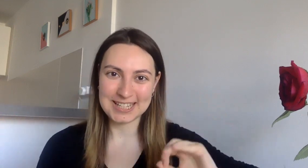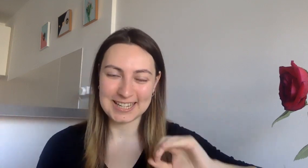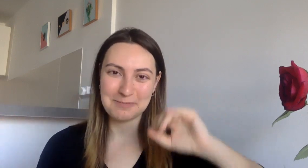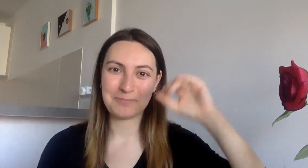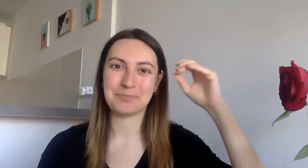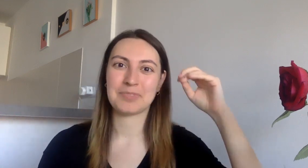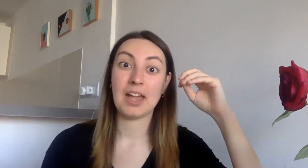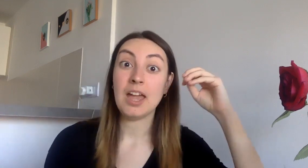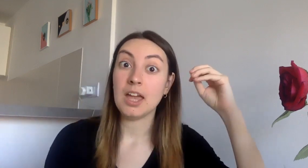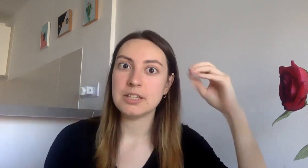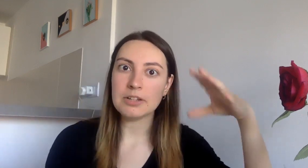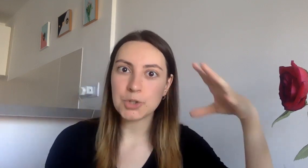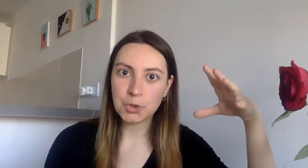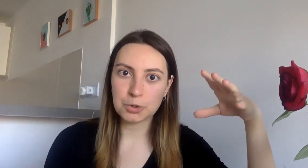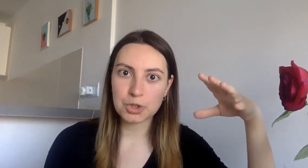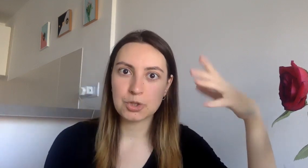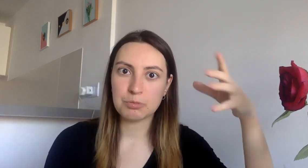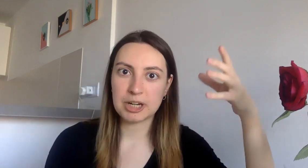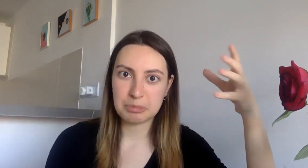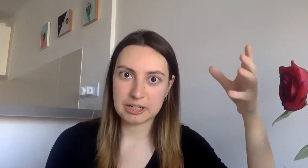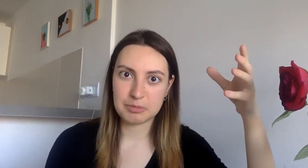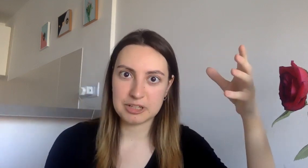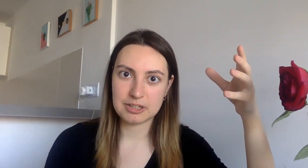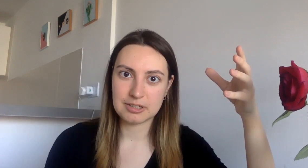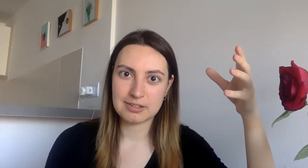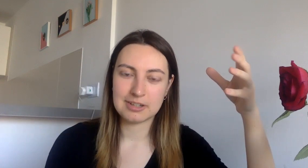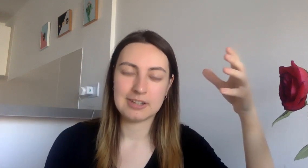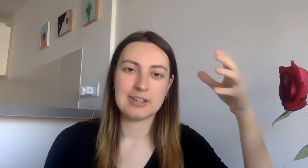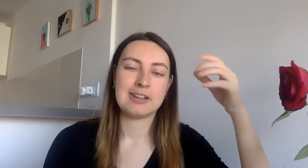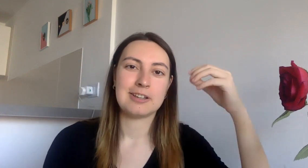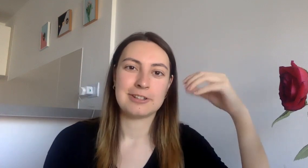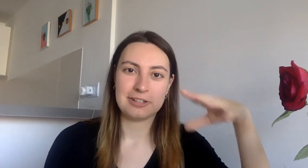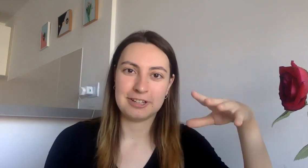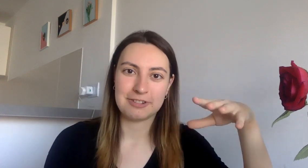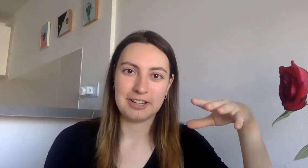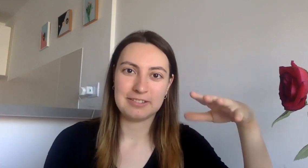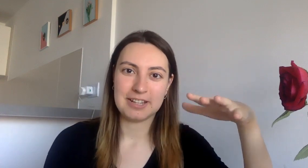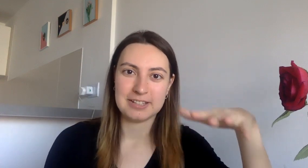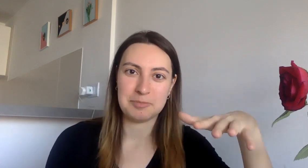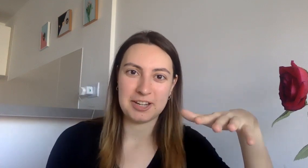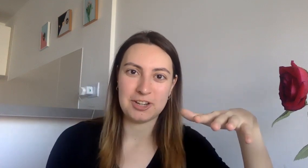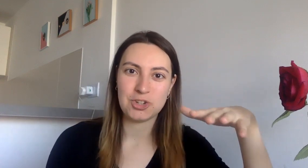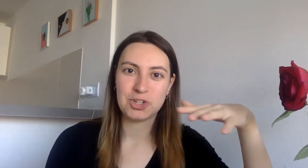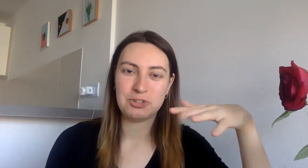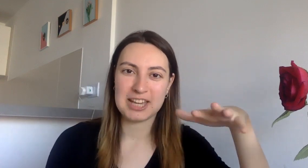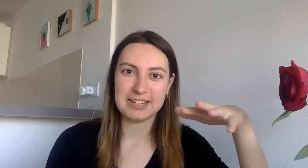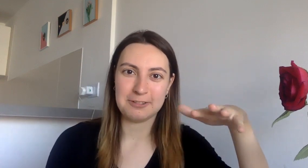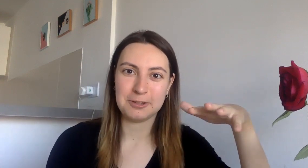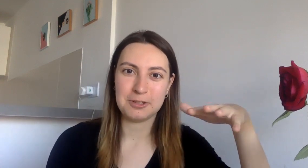Italy. As soon as I got to my apartment, still hungry, I didn't manage to get any food